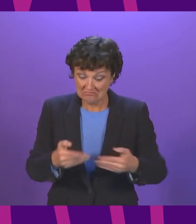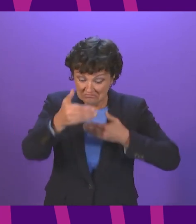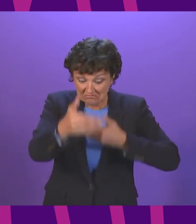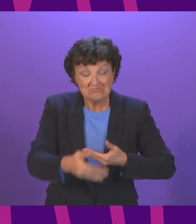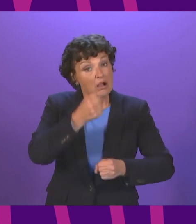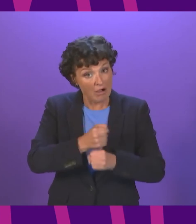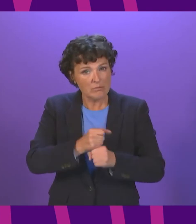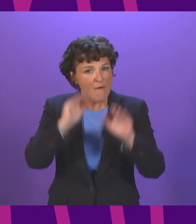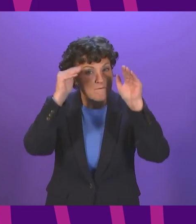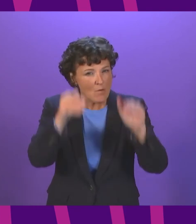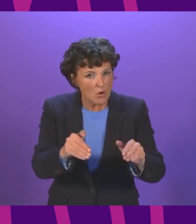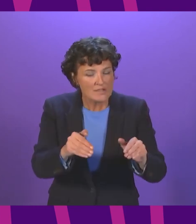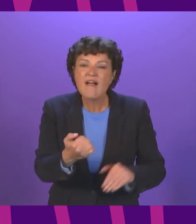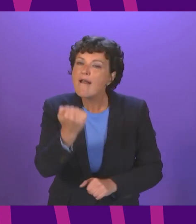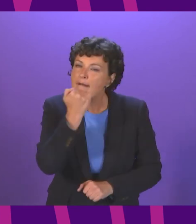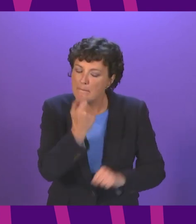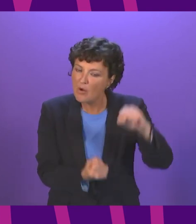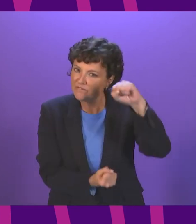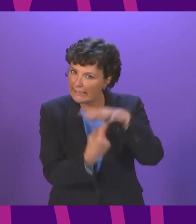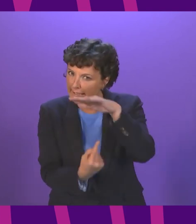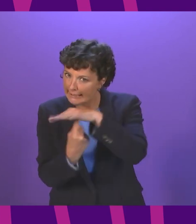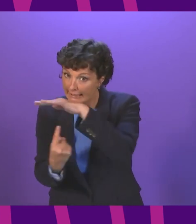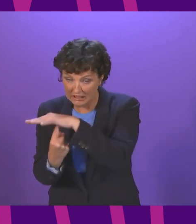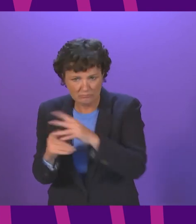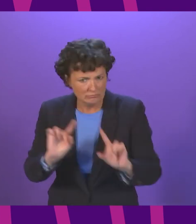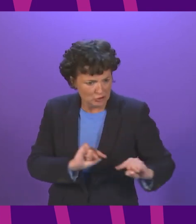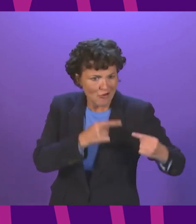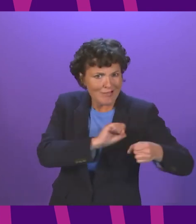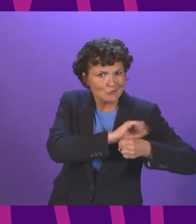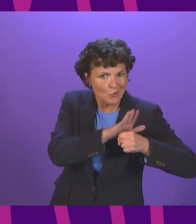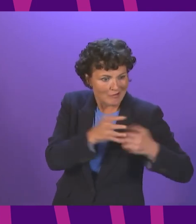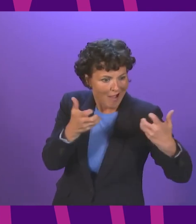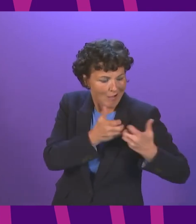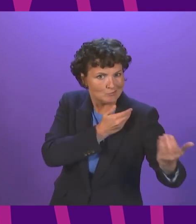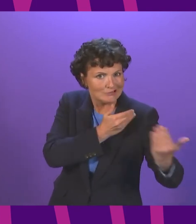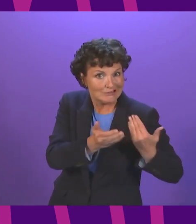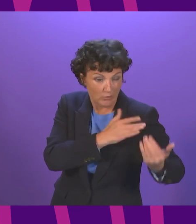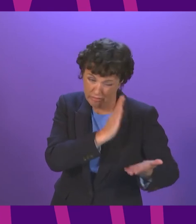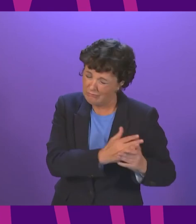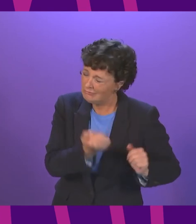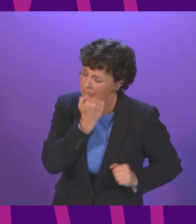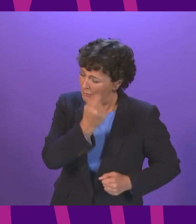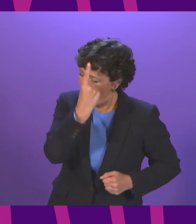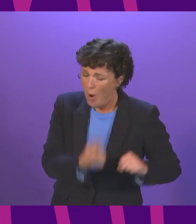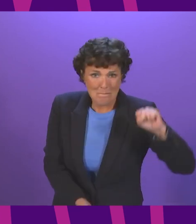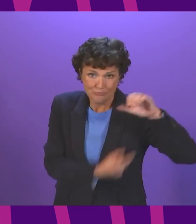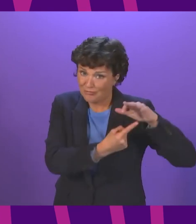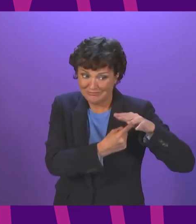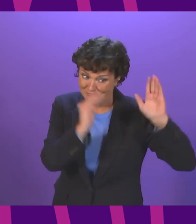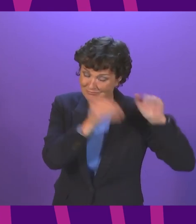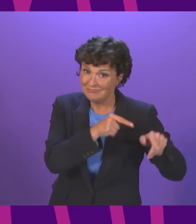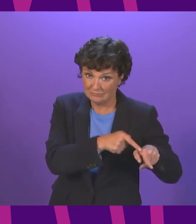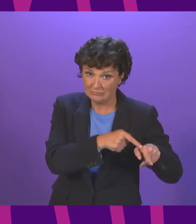was focused on a number of key themes the challenge of COVID and addressing that as the government's immediate and highest priority